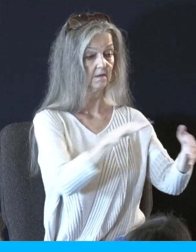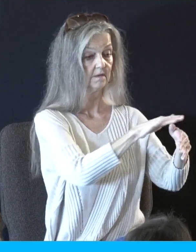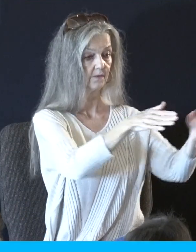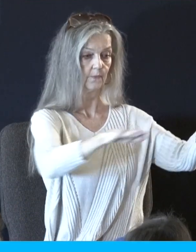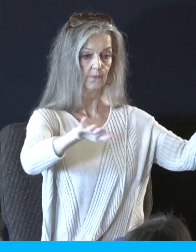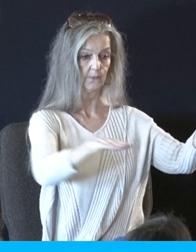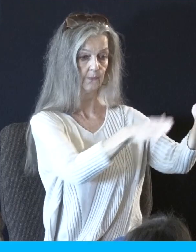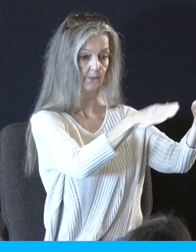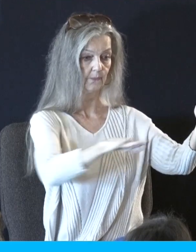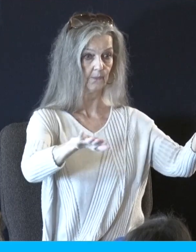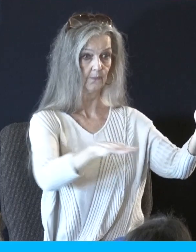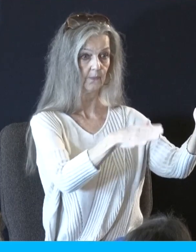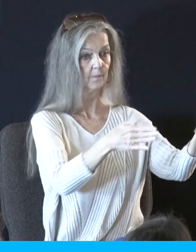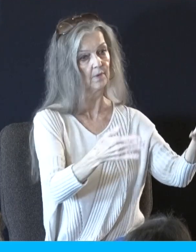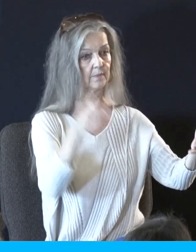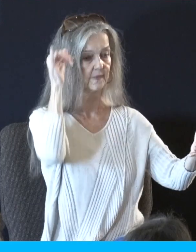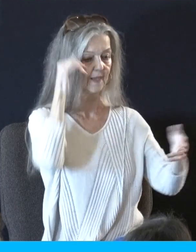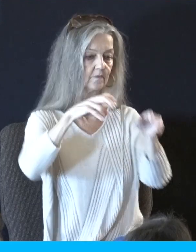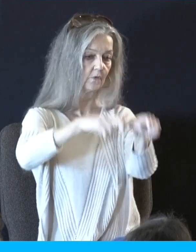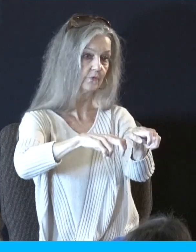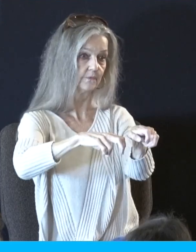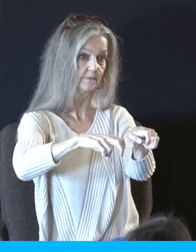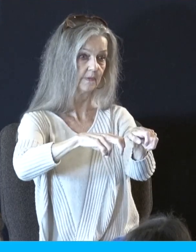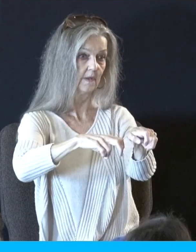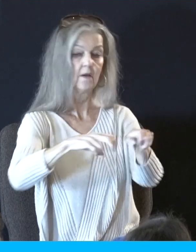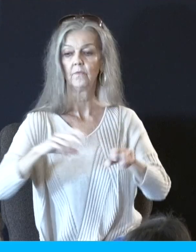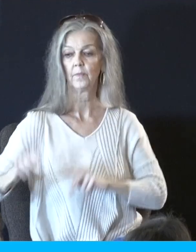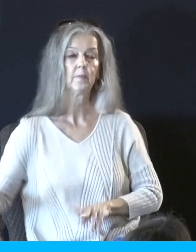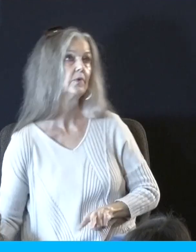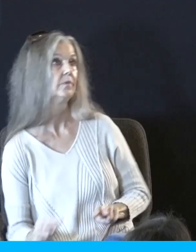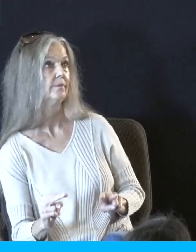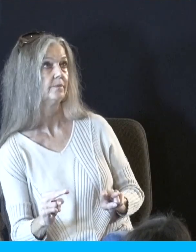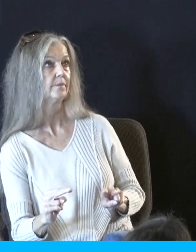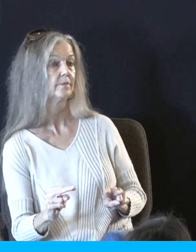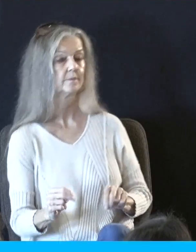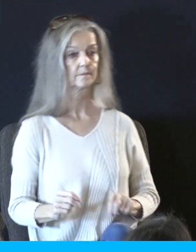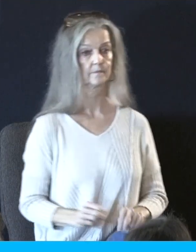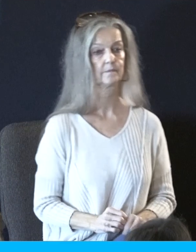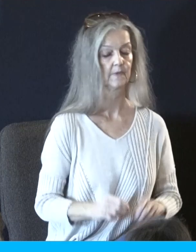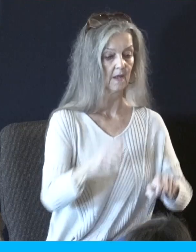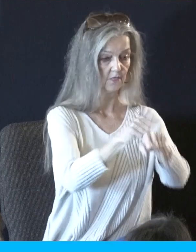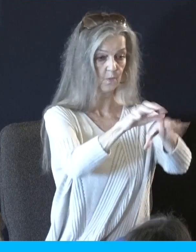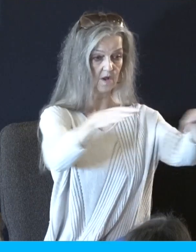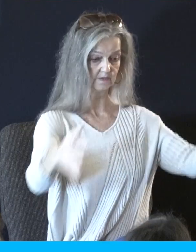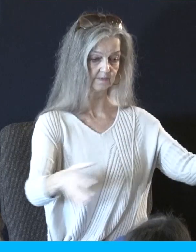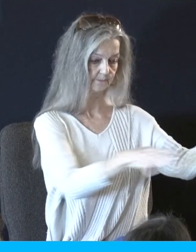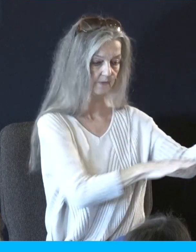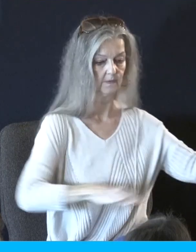golden calf might have been placed for all Israel to see. Below the rocks is where Aaron would have made an altar to